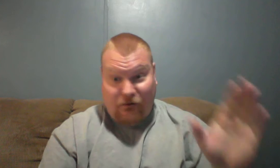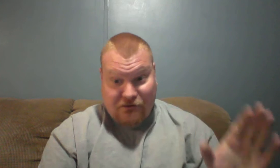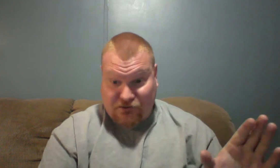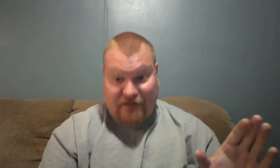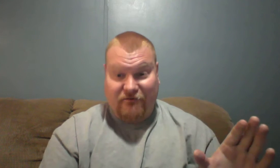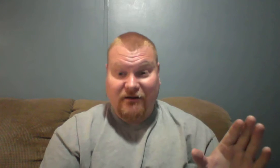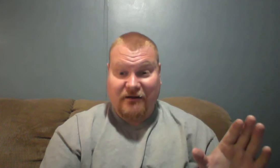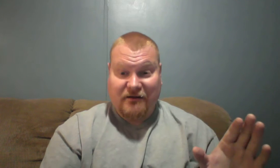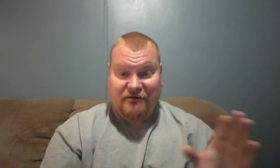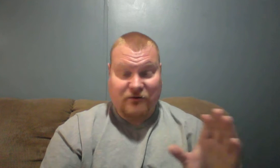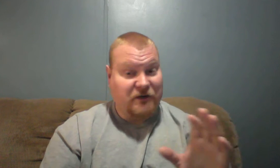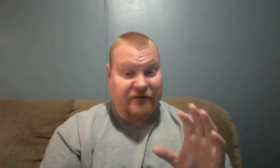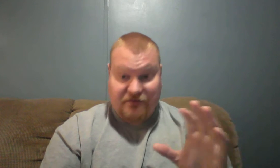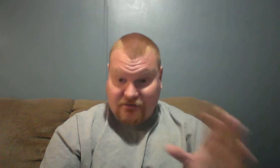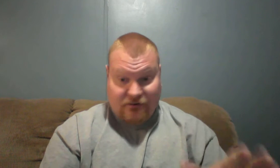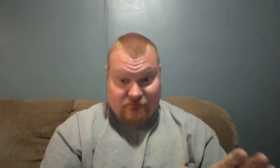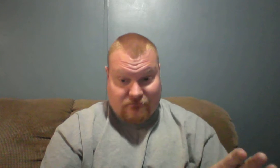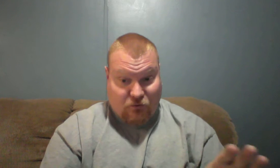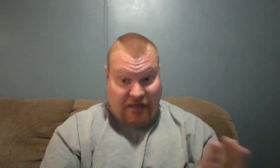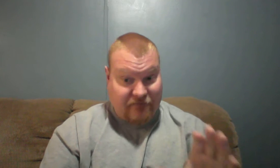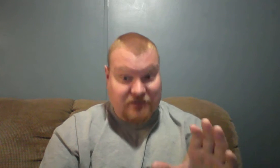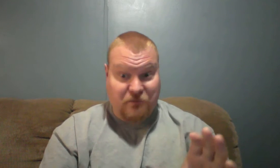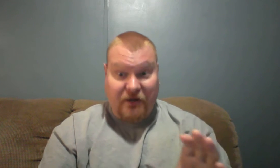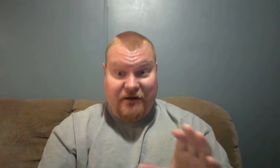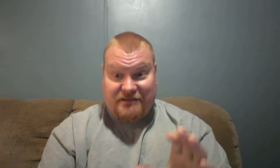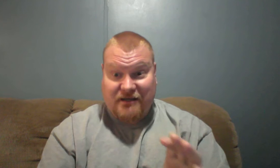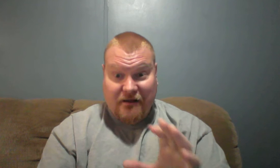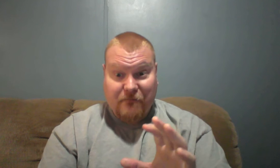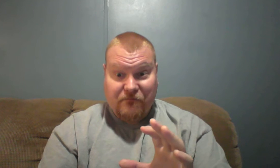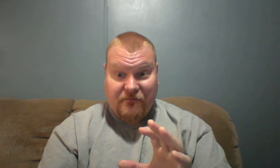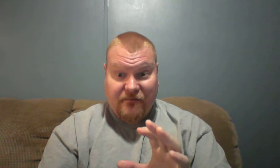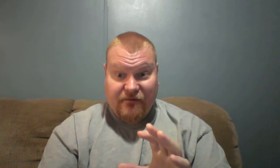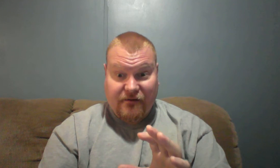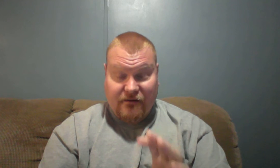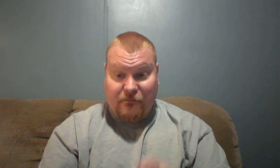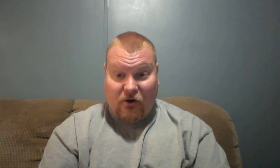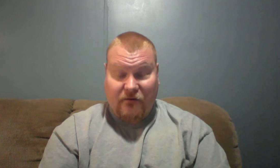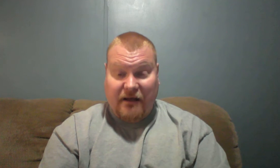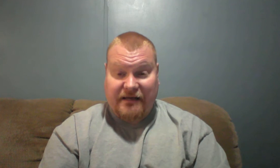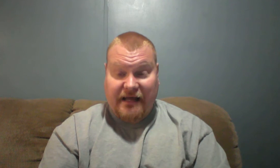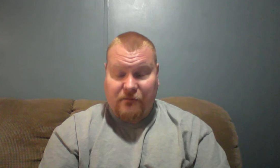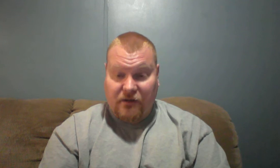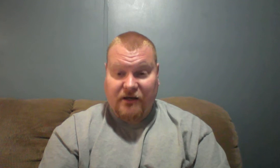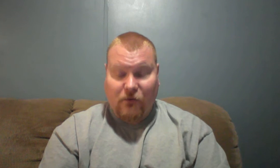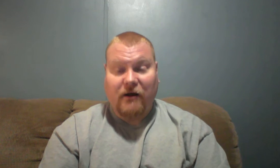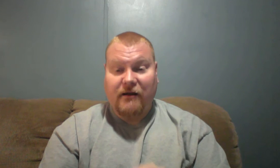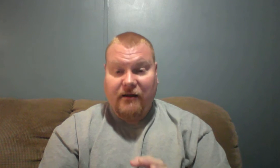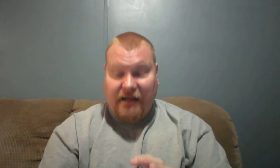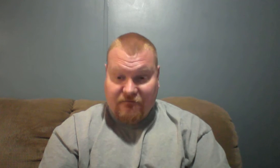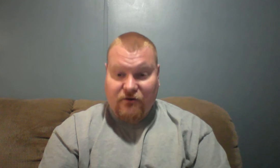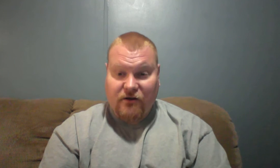whatsoever. Don't have to experience the part about death. But you know what? If you do,